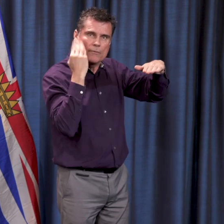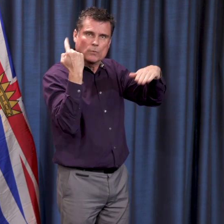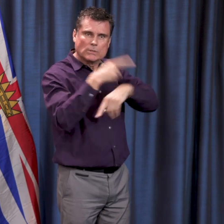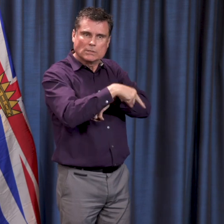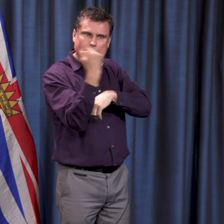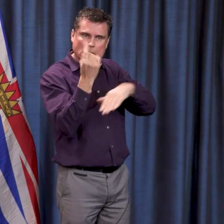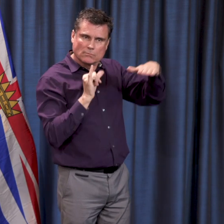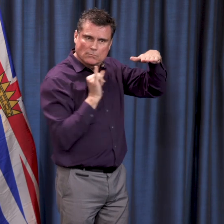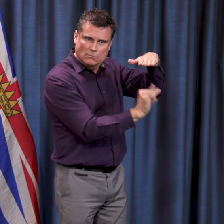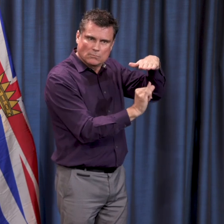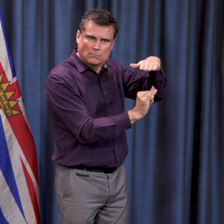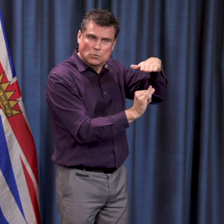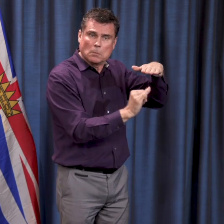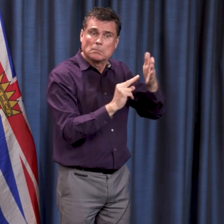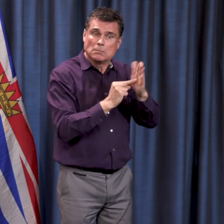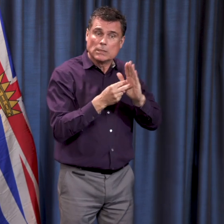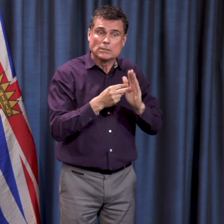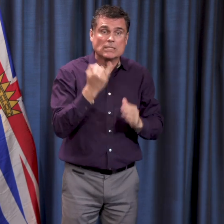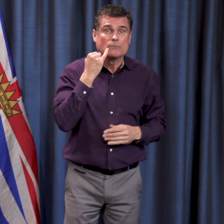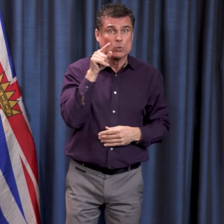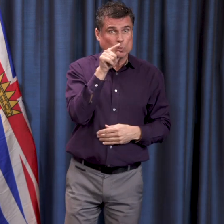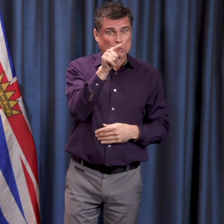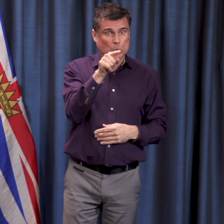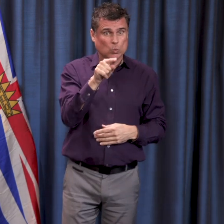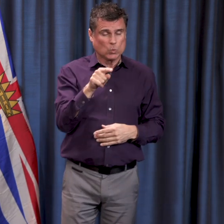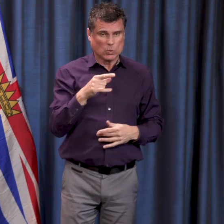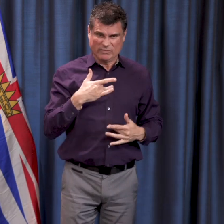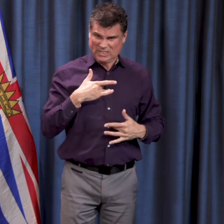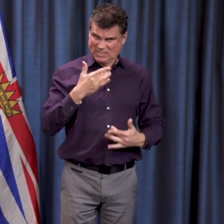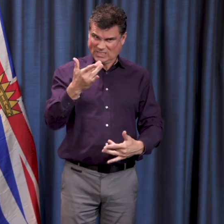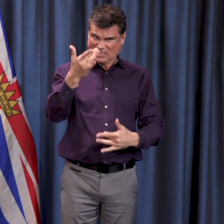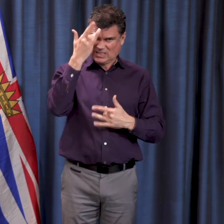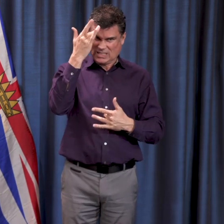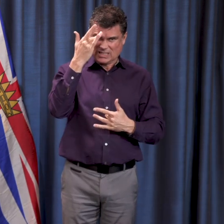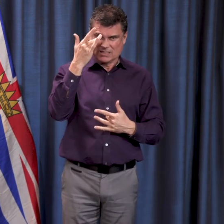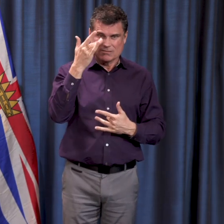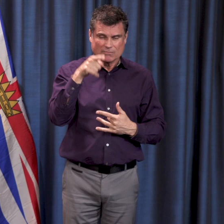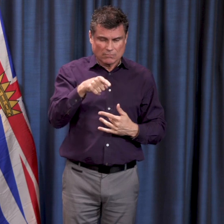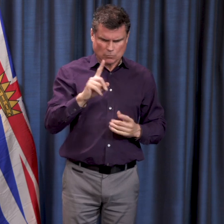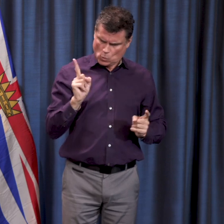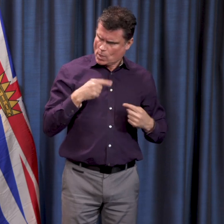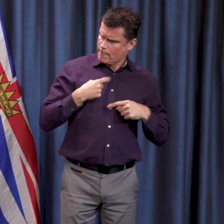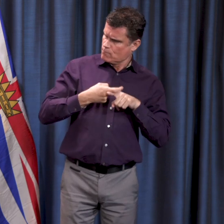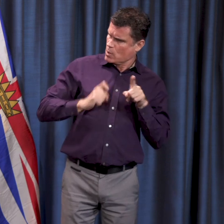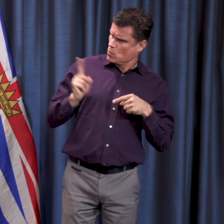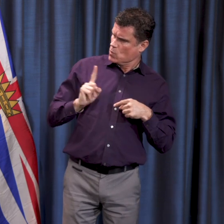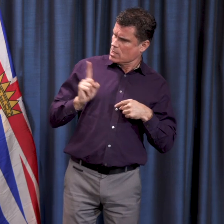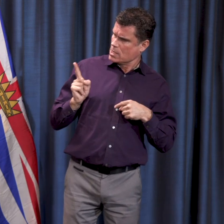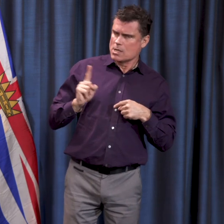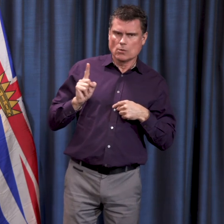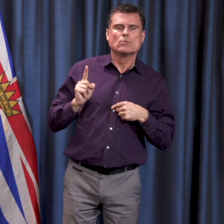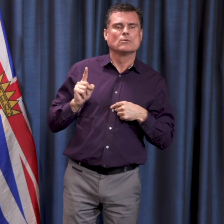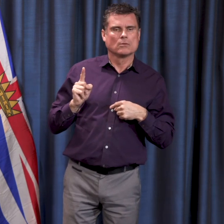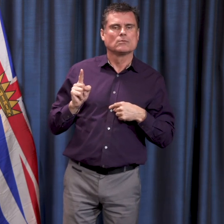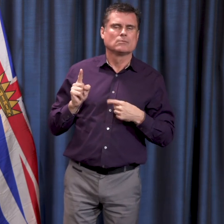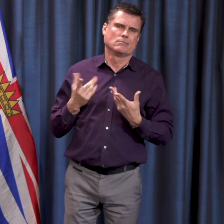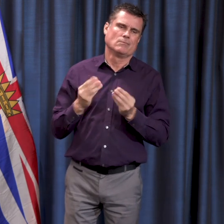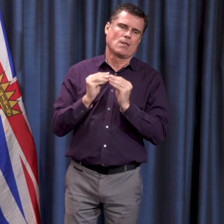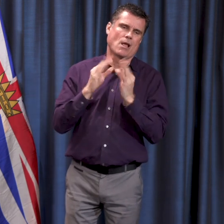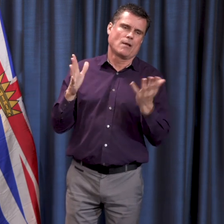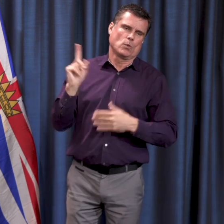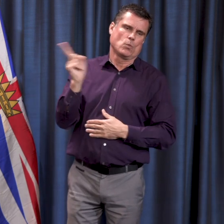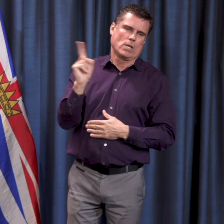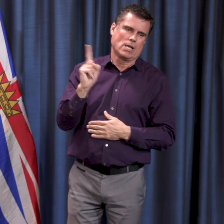the source of their infection and we don't need to have them go out of their house to go someplace to be tested maybe exposing other